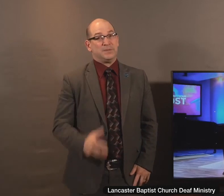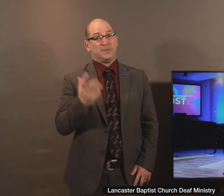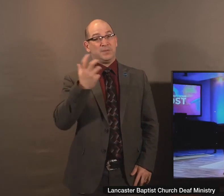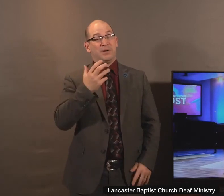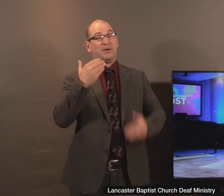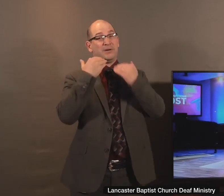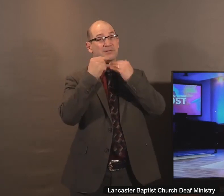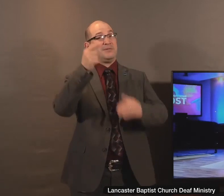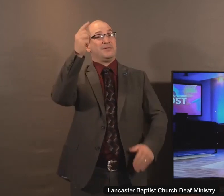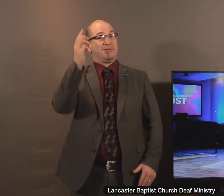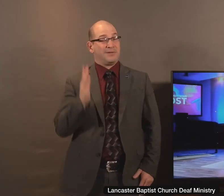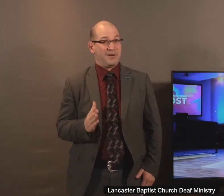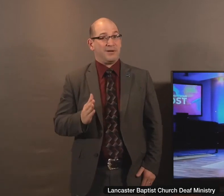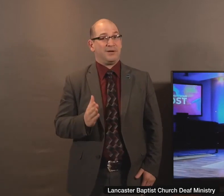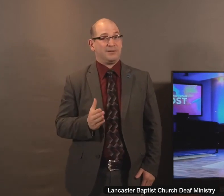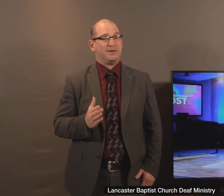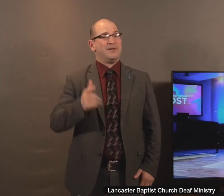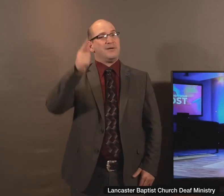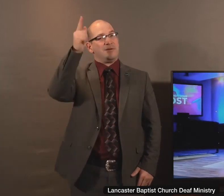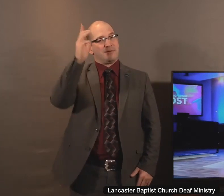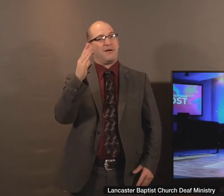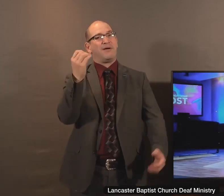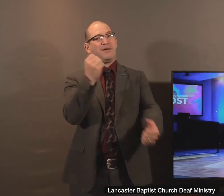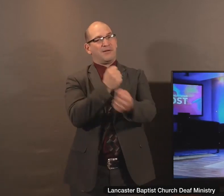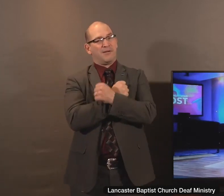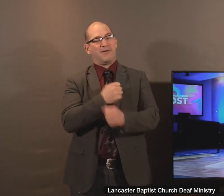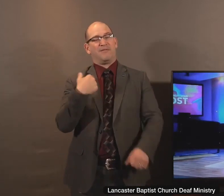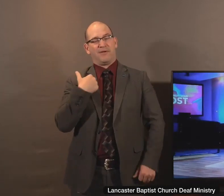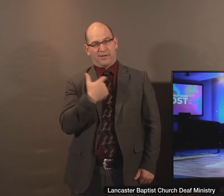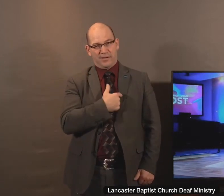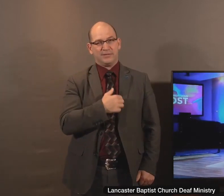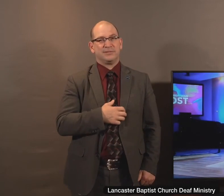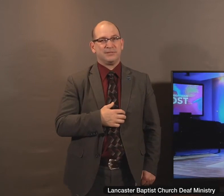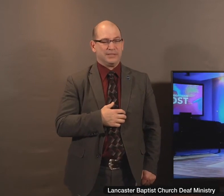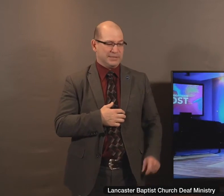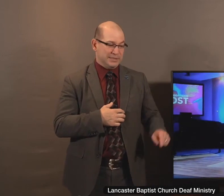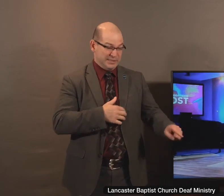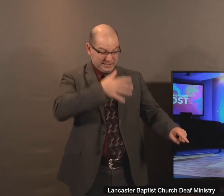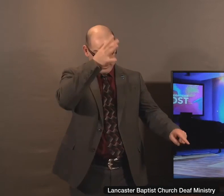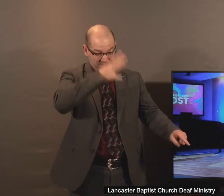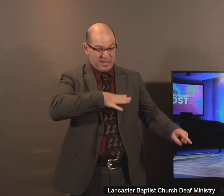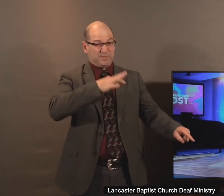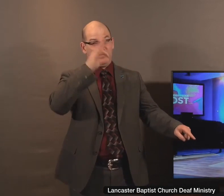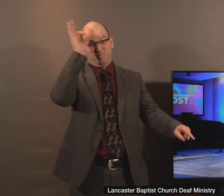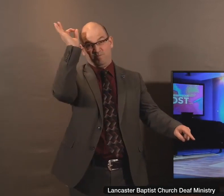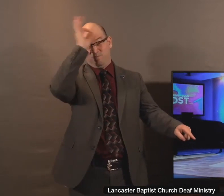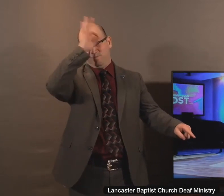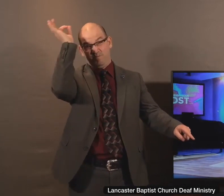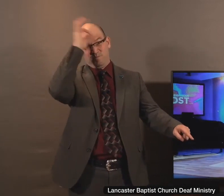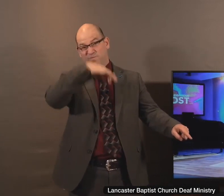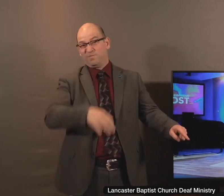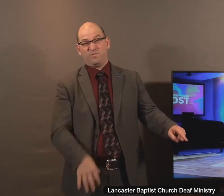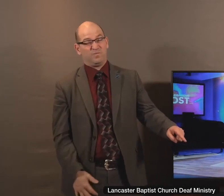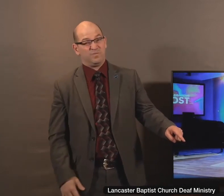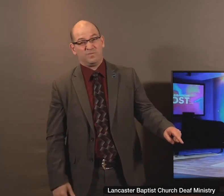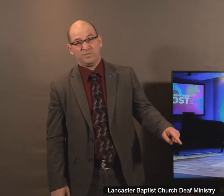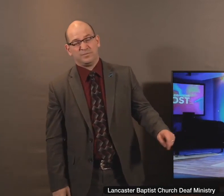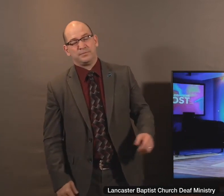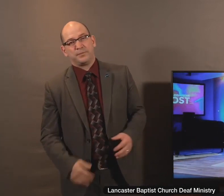thankful today that God loves us in this way. This man was lacking spiritual insight. I